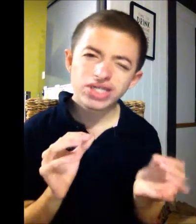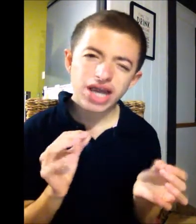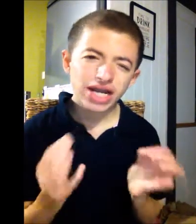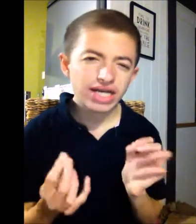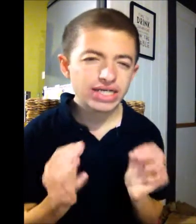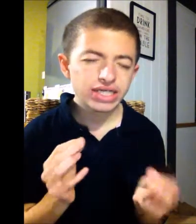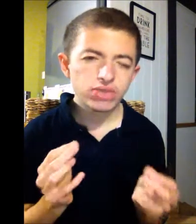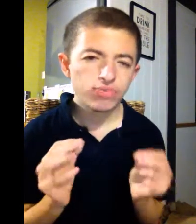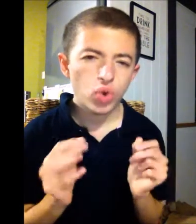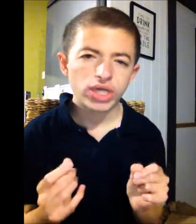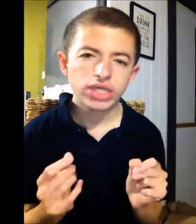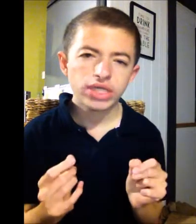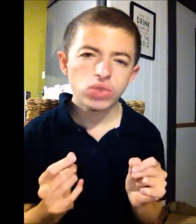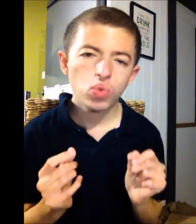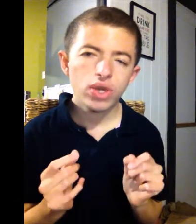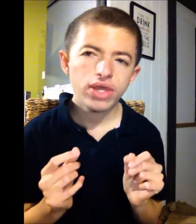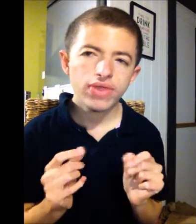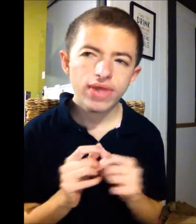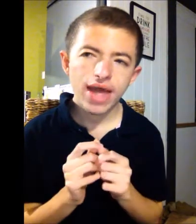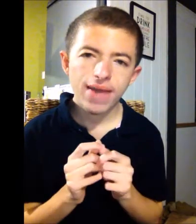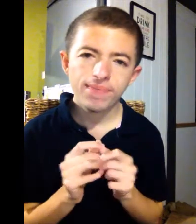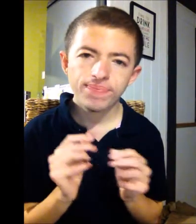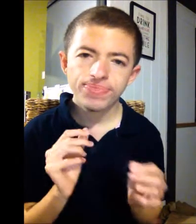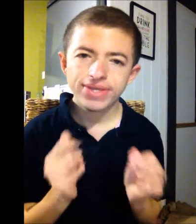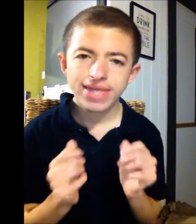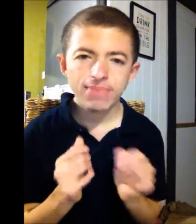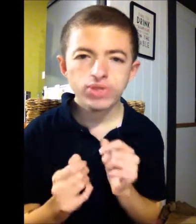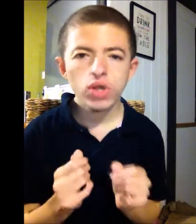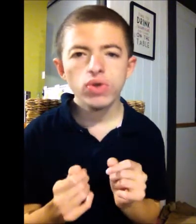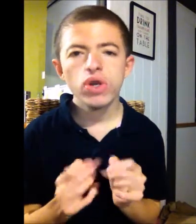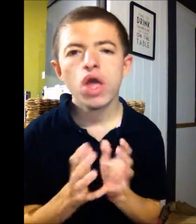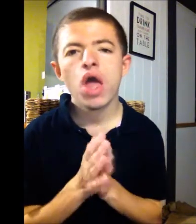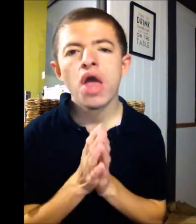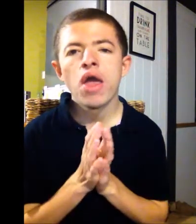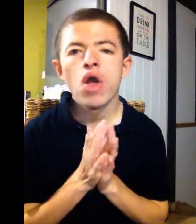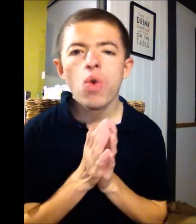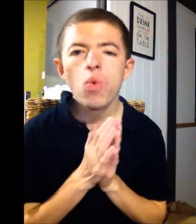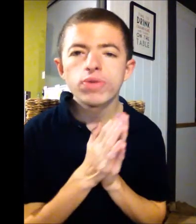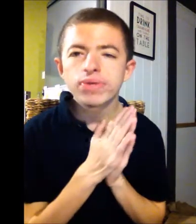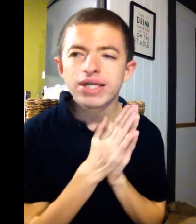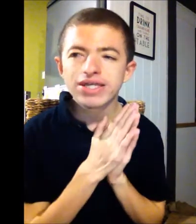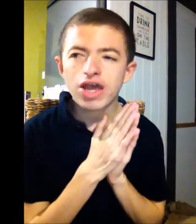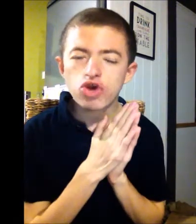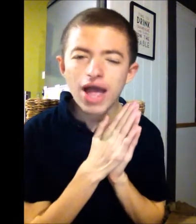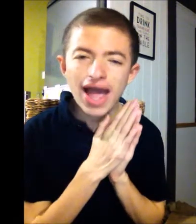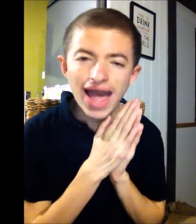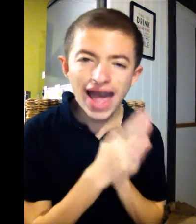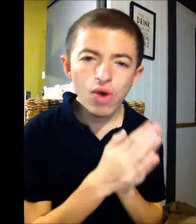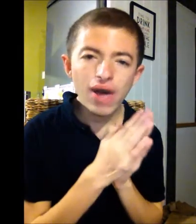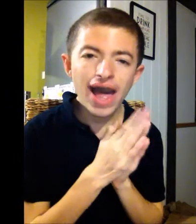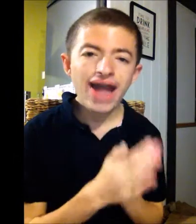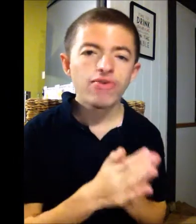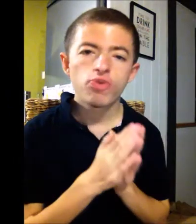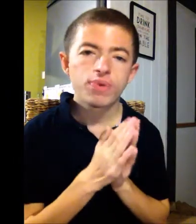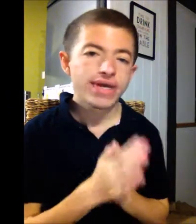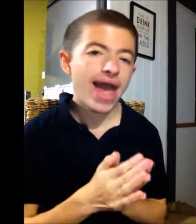slightly disappointed with, um, this episode was because how Arrow began